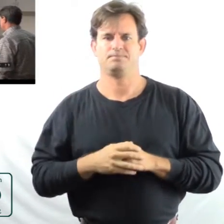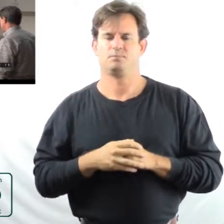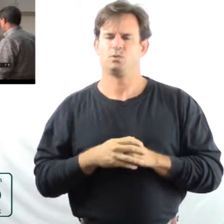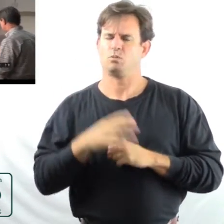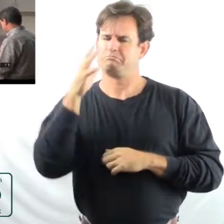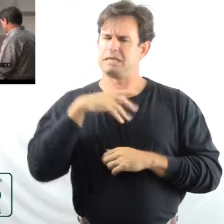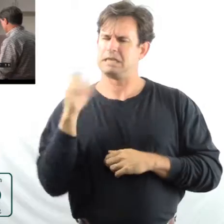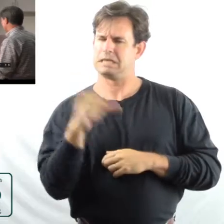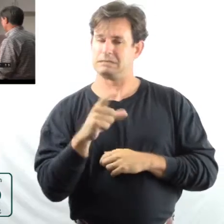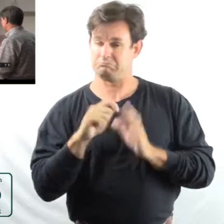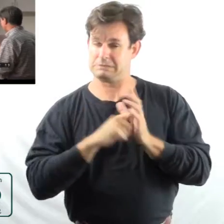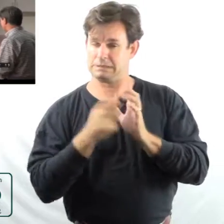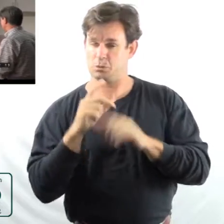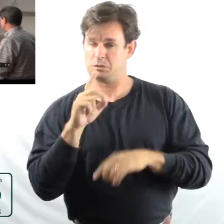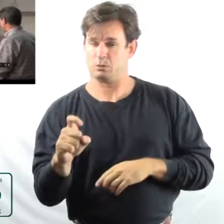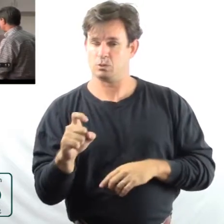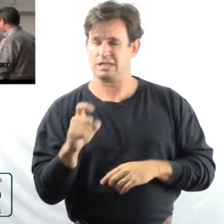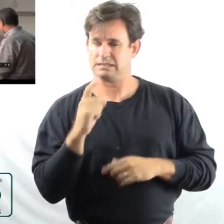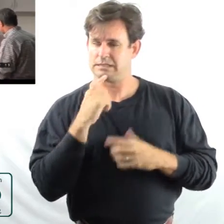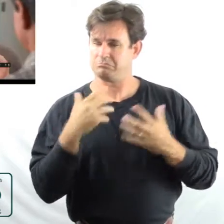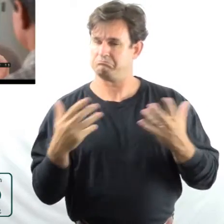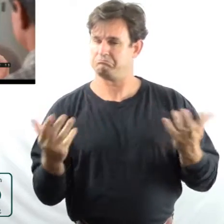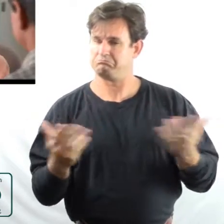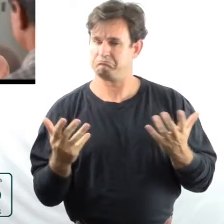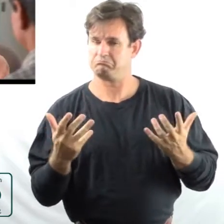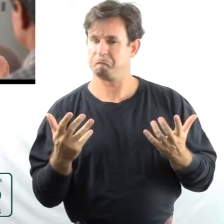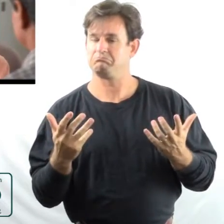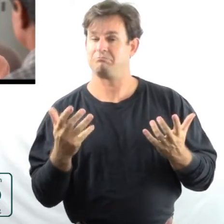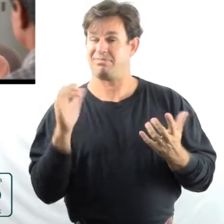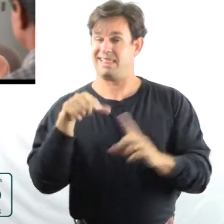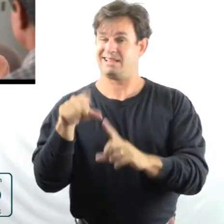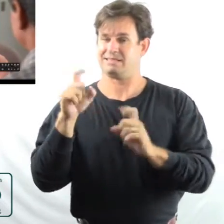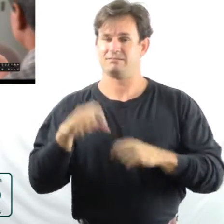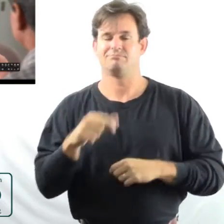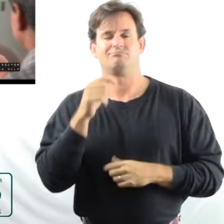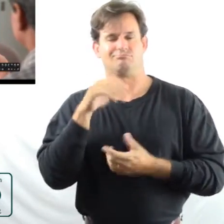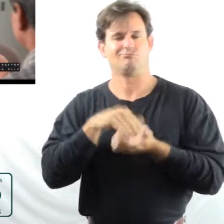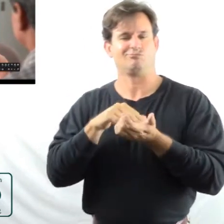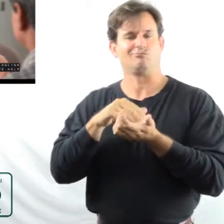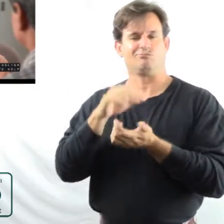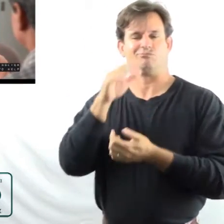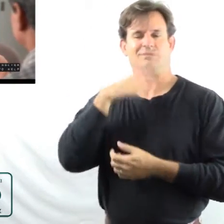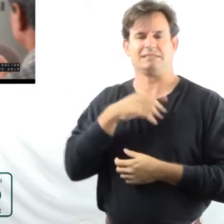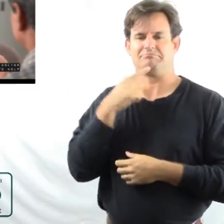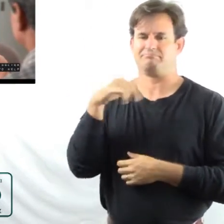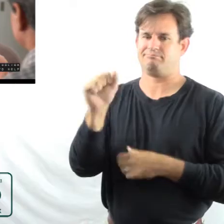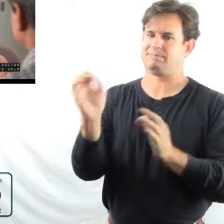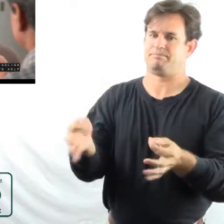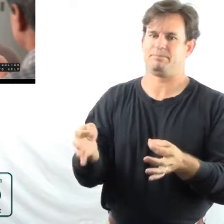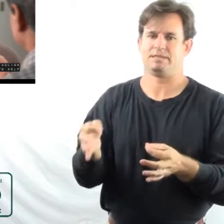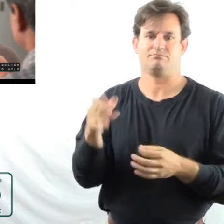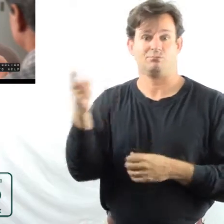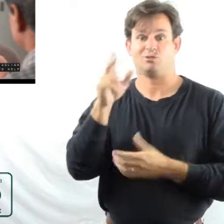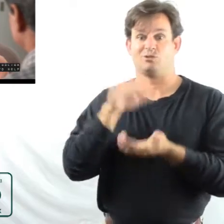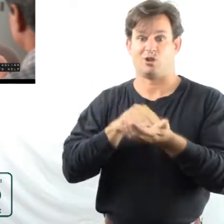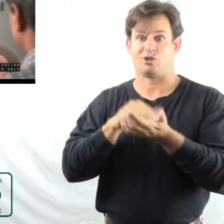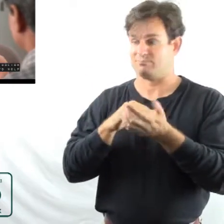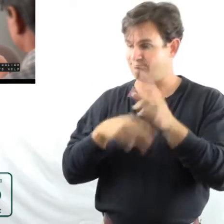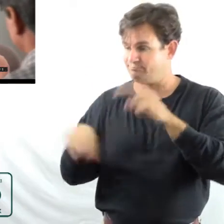here, really, is getting diagnosed. Absolutely. From there, you and your doctor can come up with a plan to help you